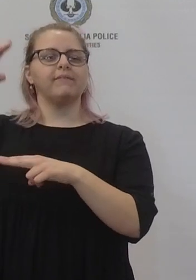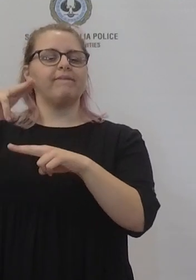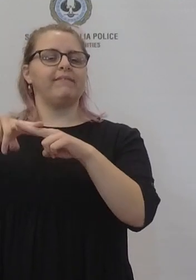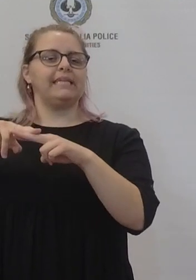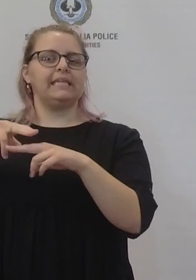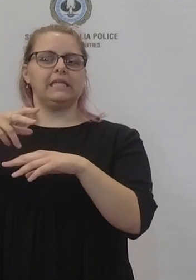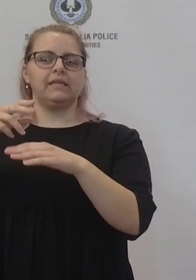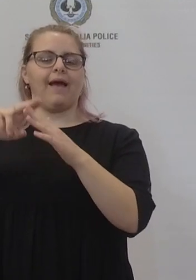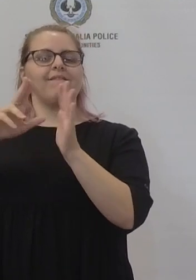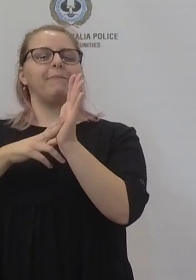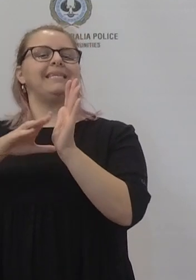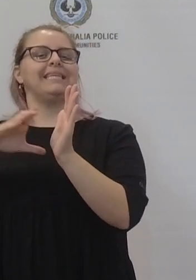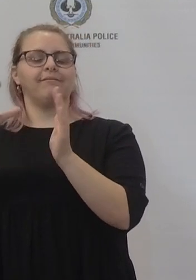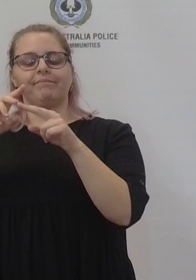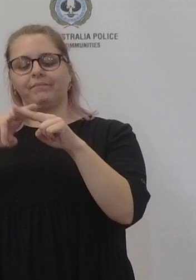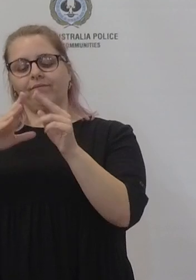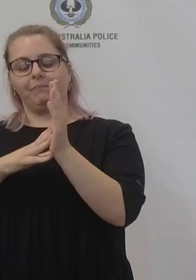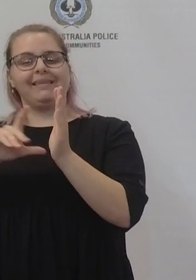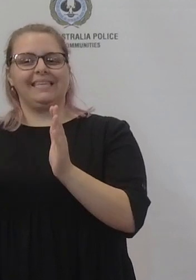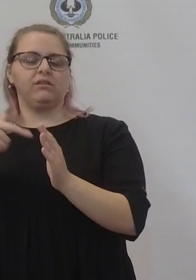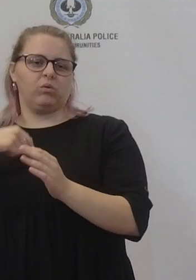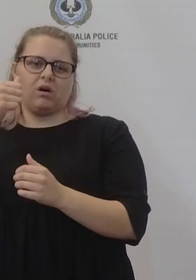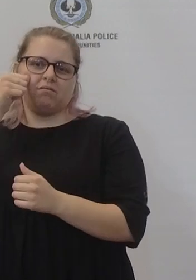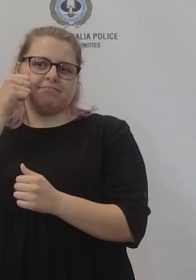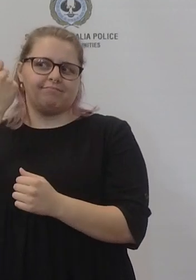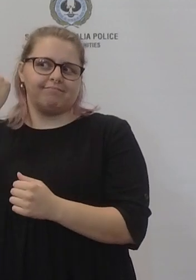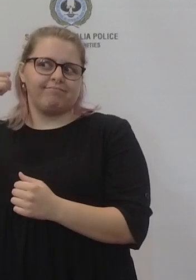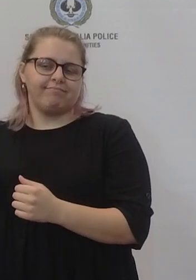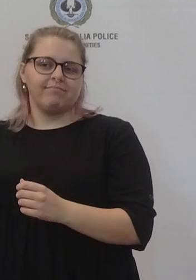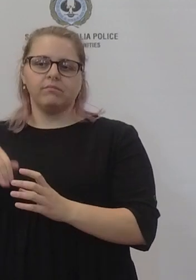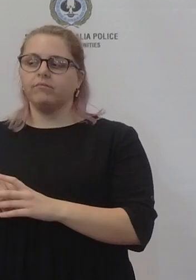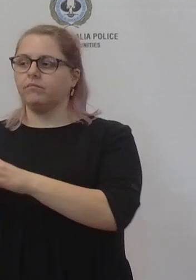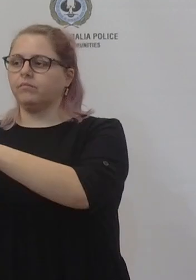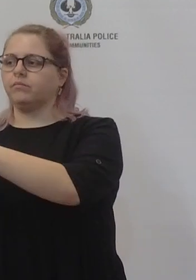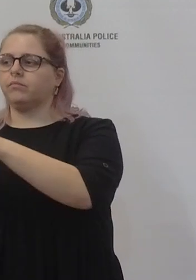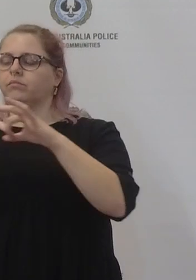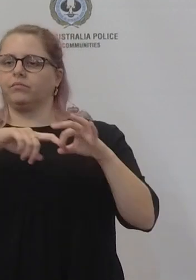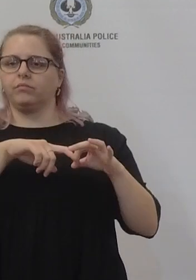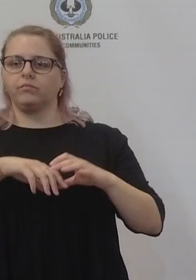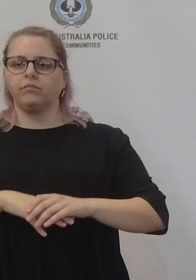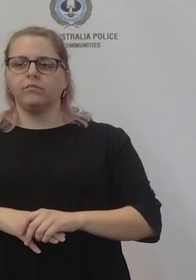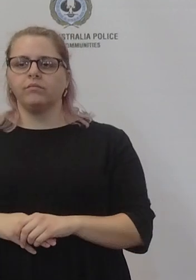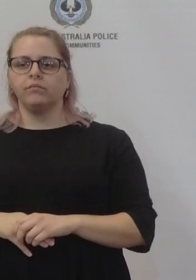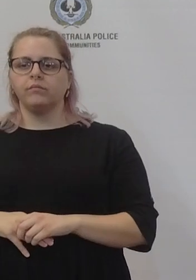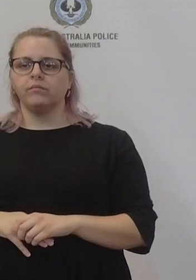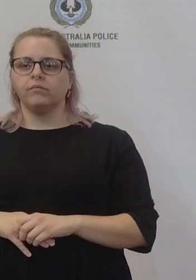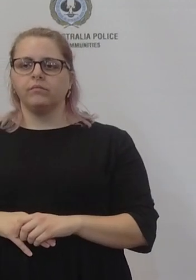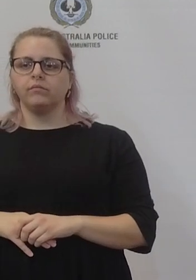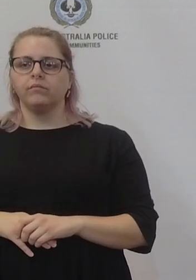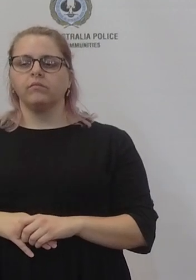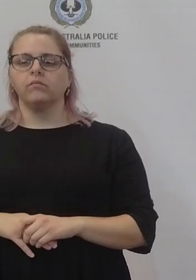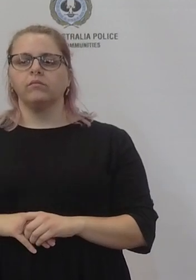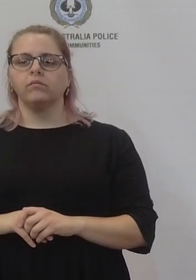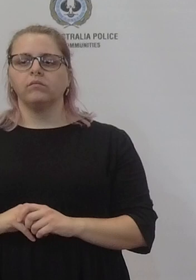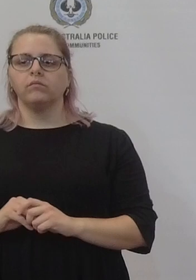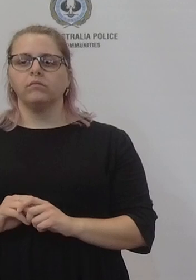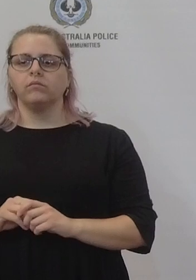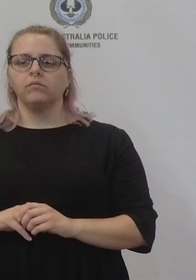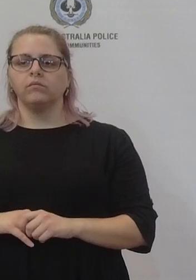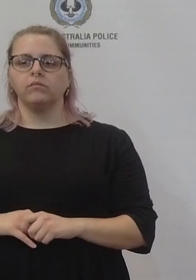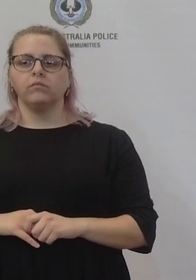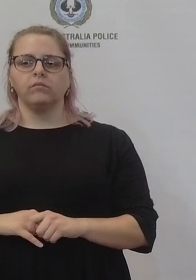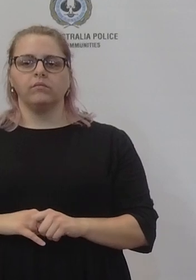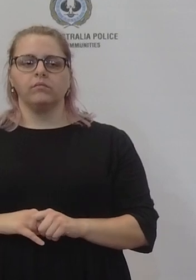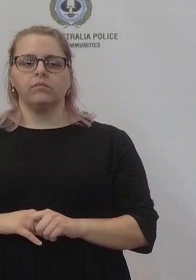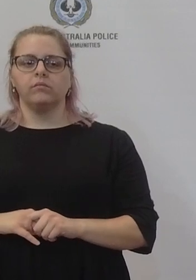about that search for extra beds is there a number you want to deal with the coming search um so uh as we've put out the modeling uh